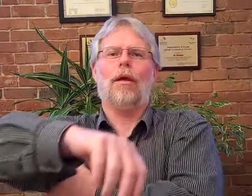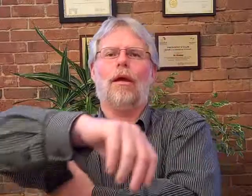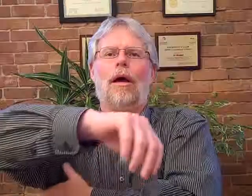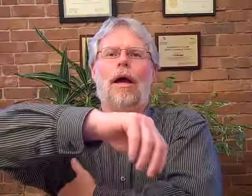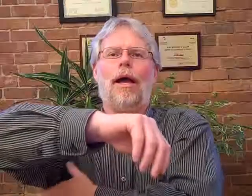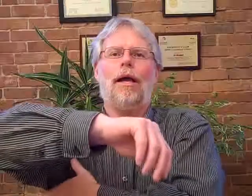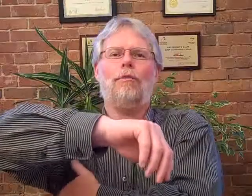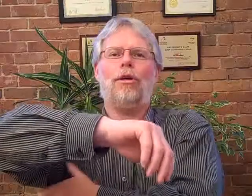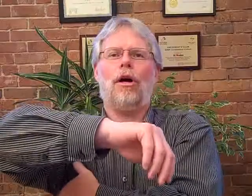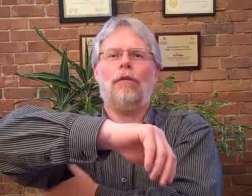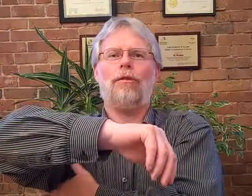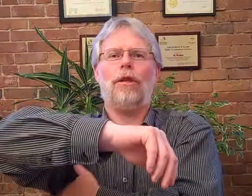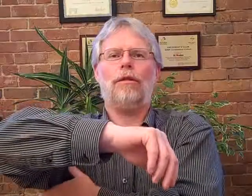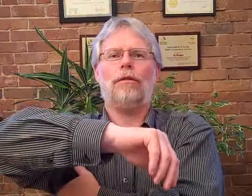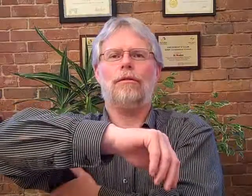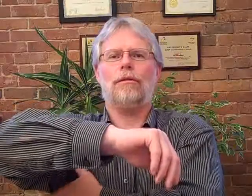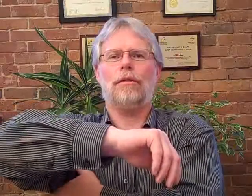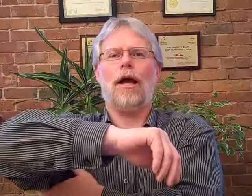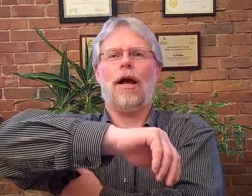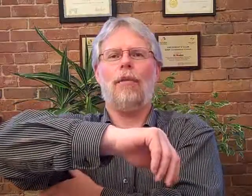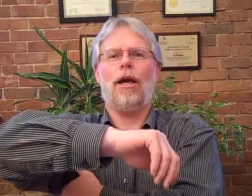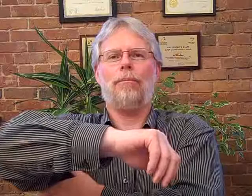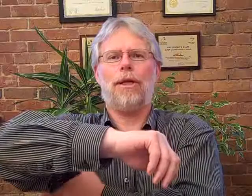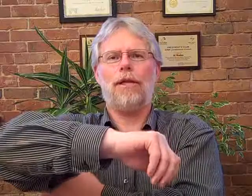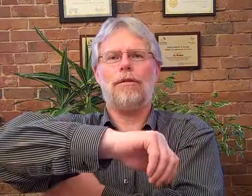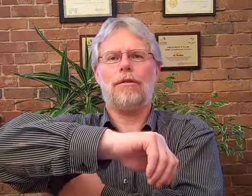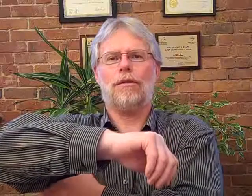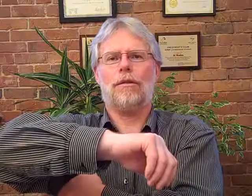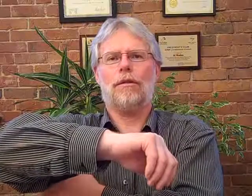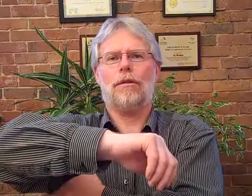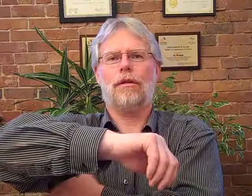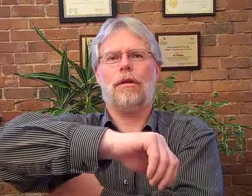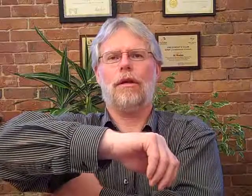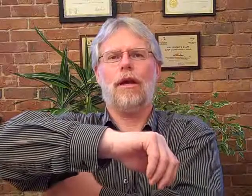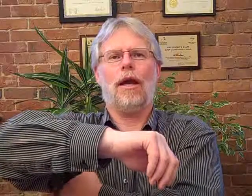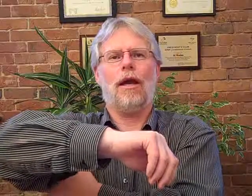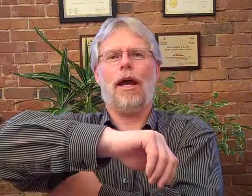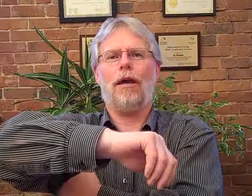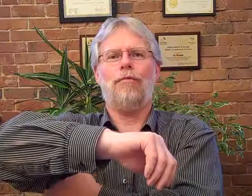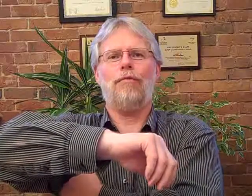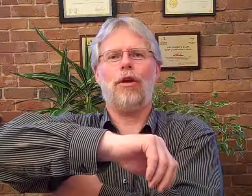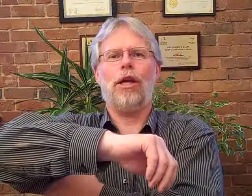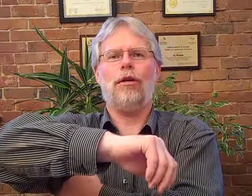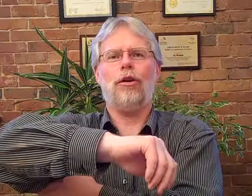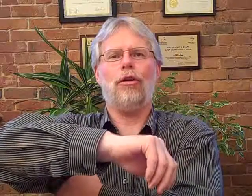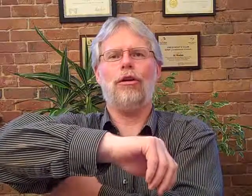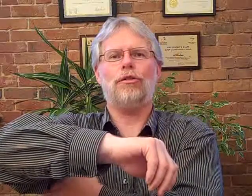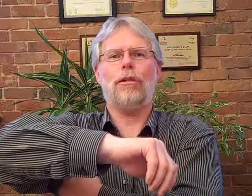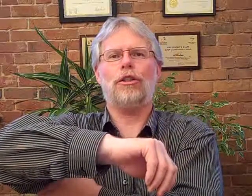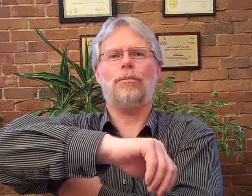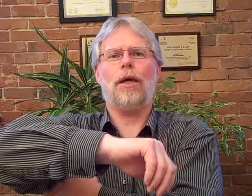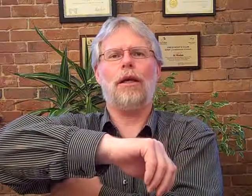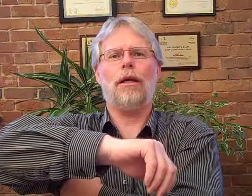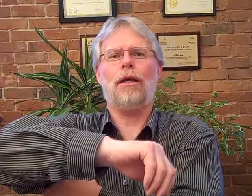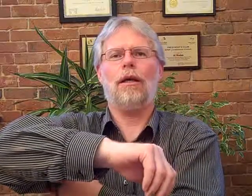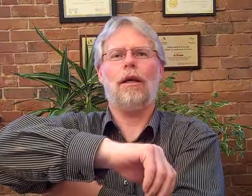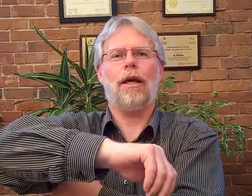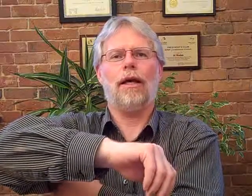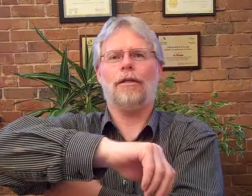i am confident i am at peace and i am free to earn as much money as